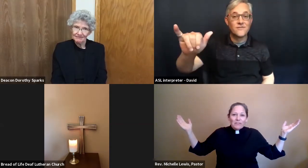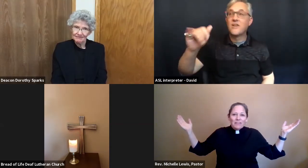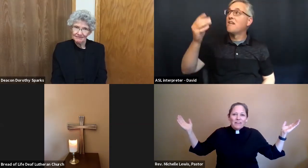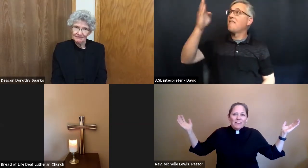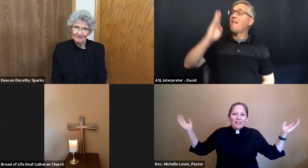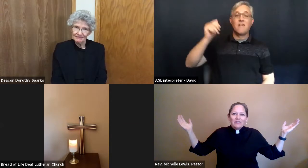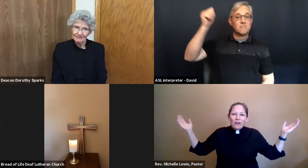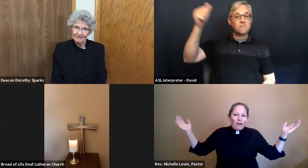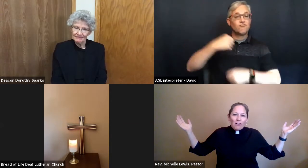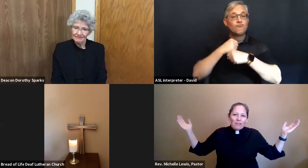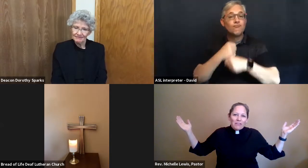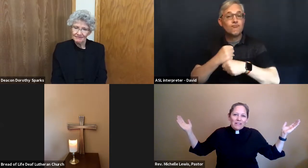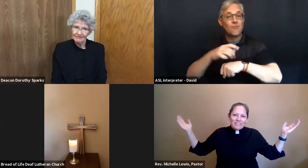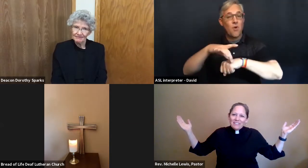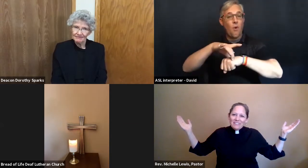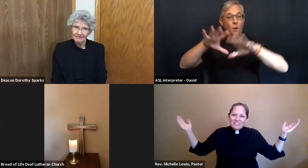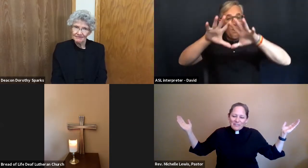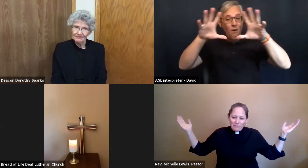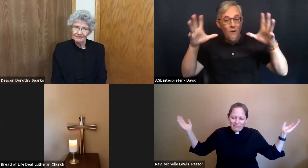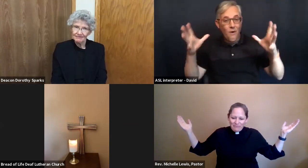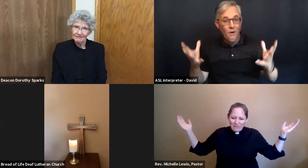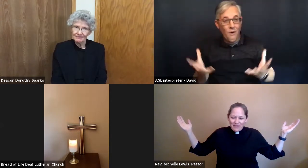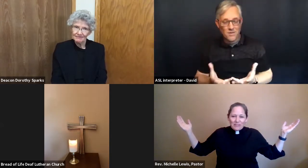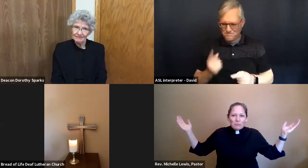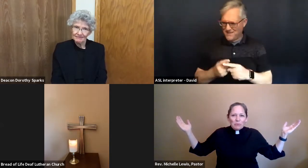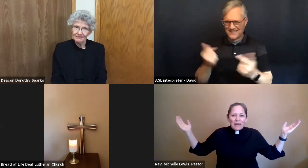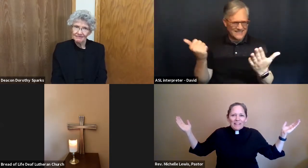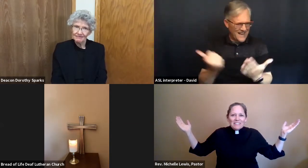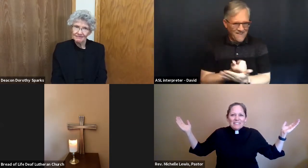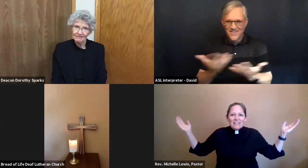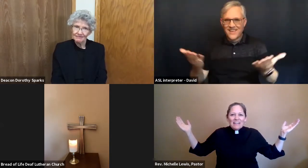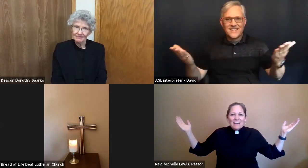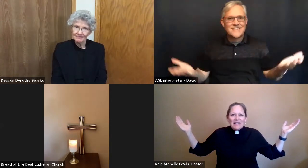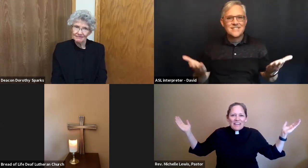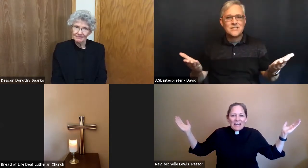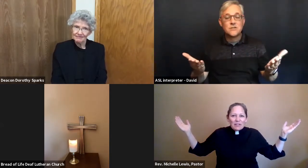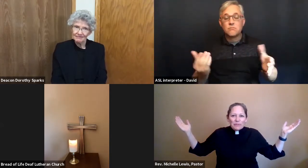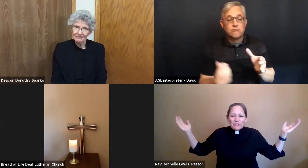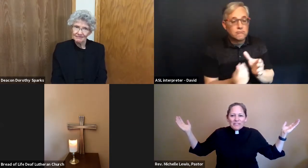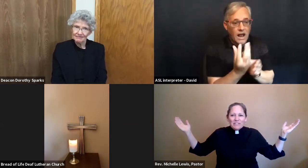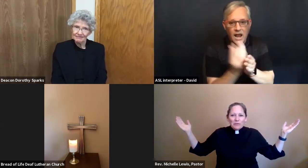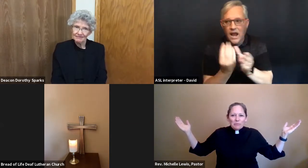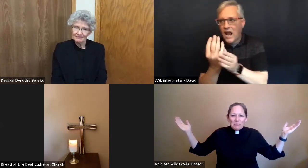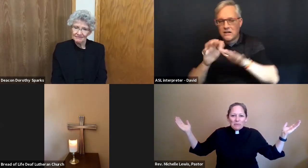and all that is in it. The plants, the animals, the people,